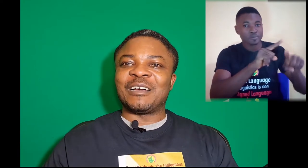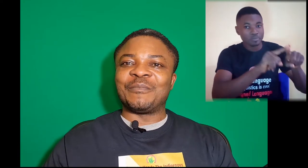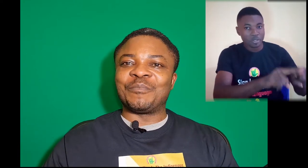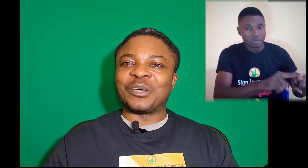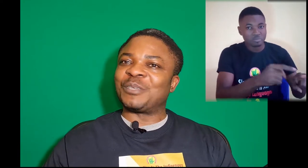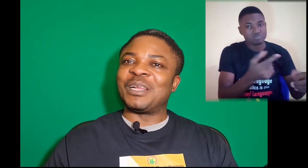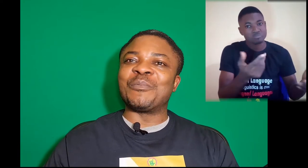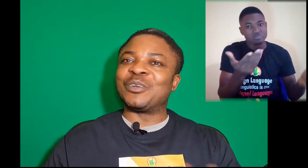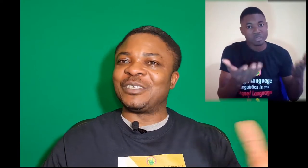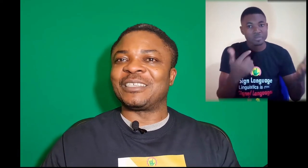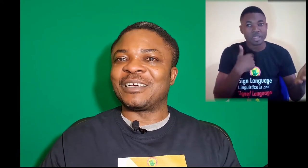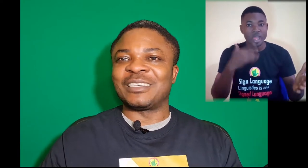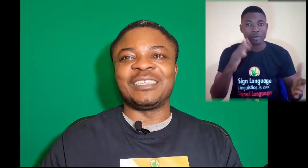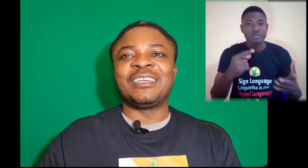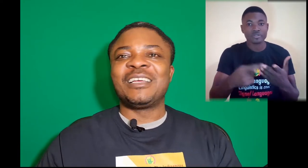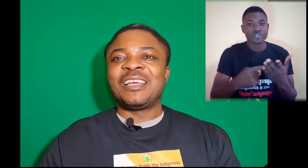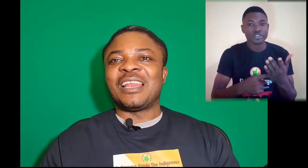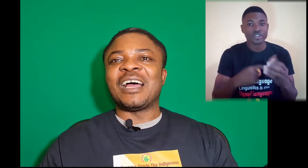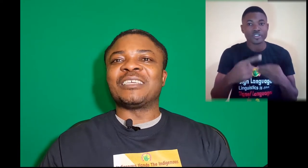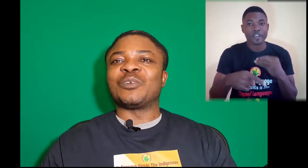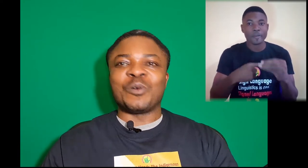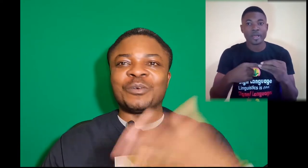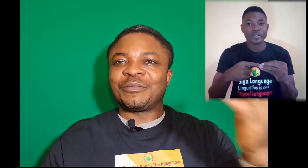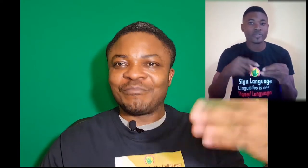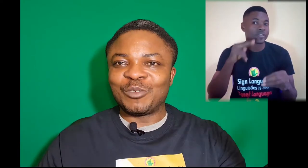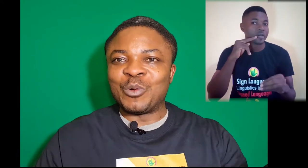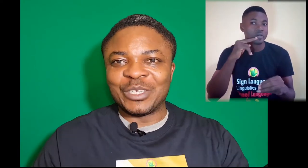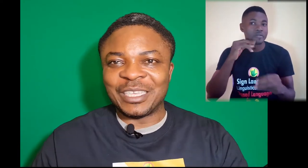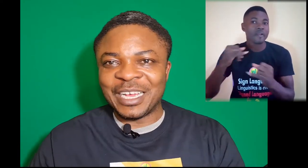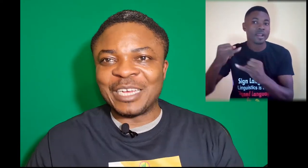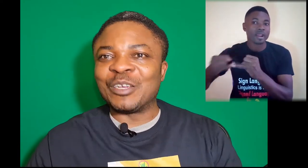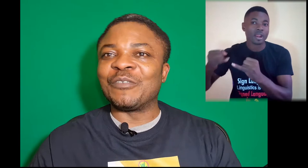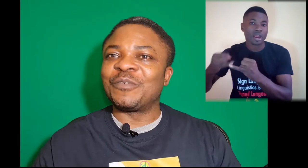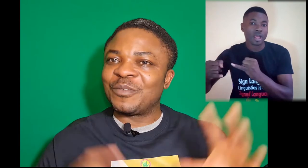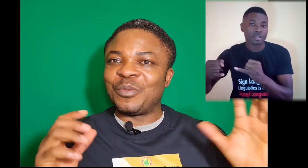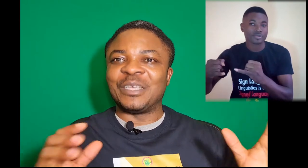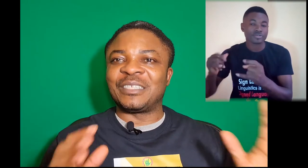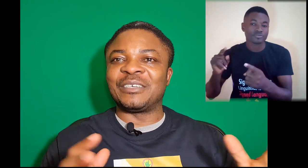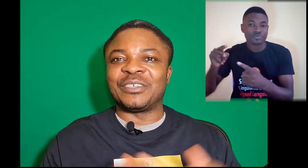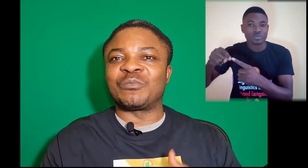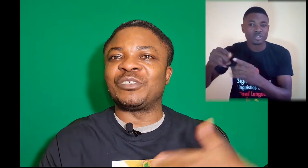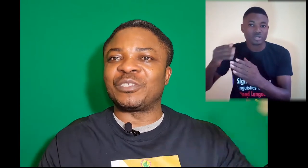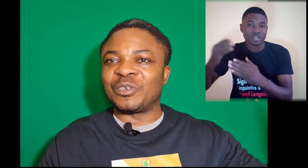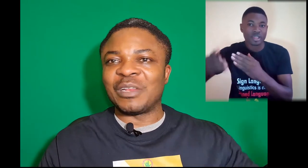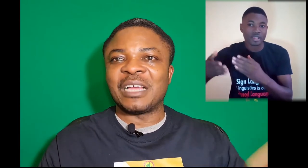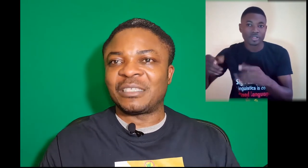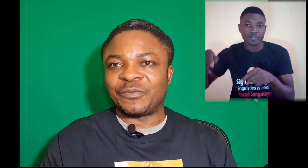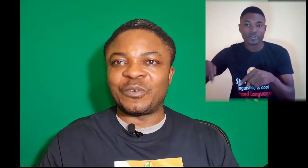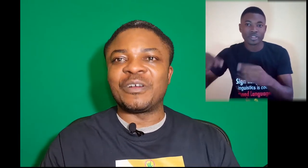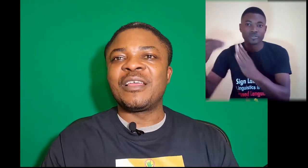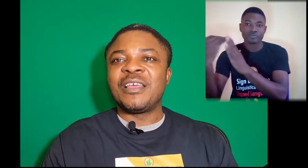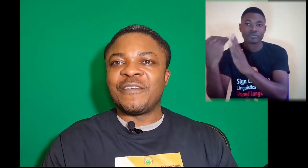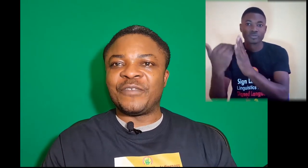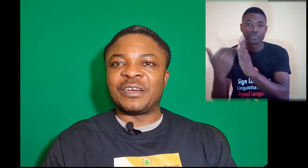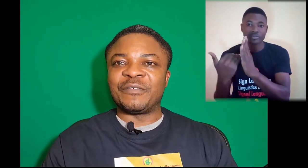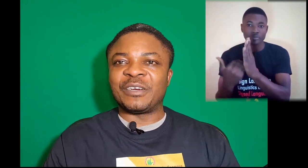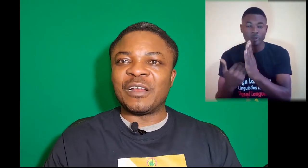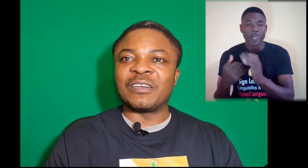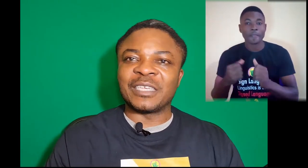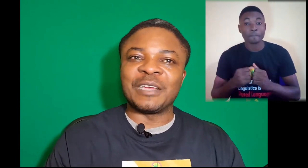Possibly I'm going to discuss it last or towards the end of this series, which is going to last for a very, very long time.